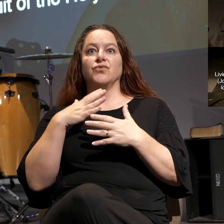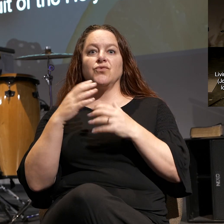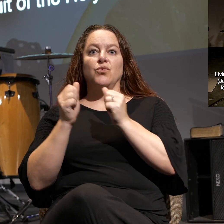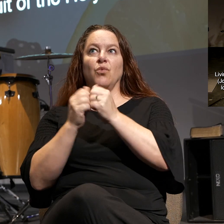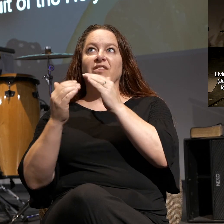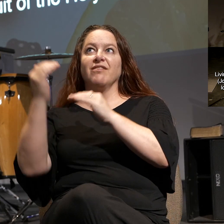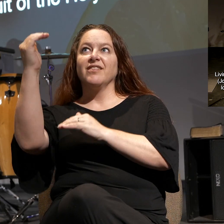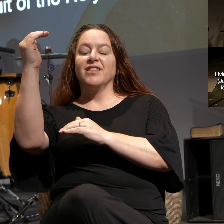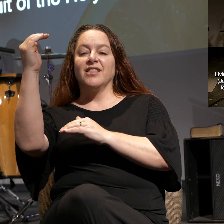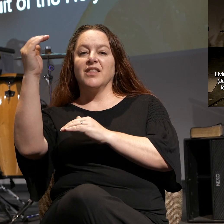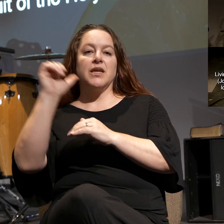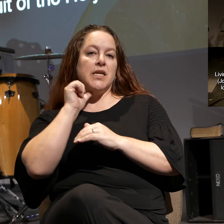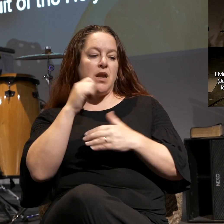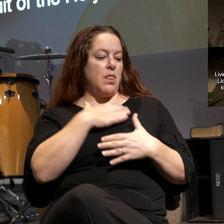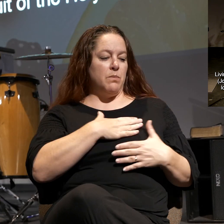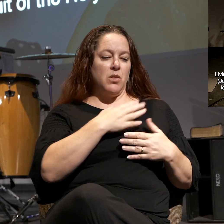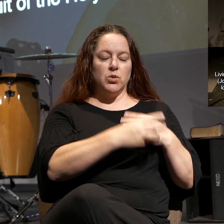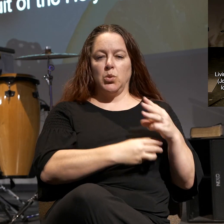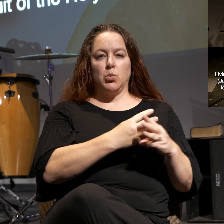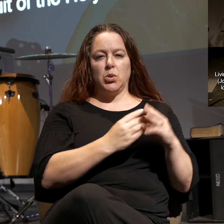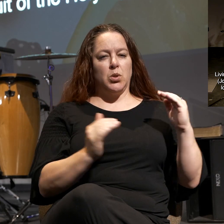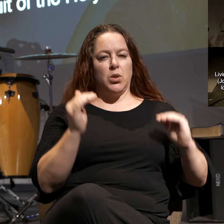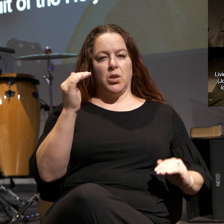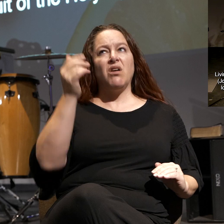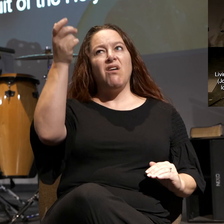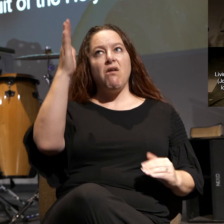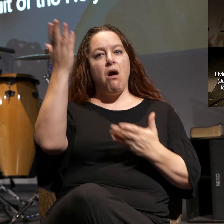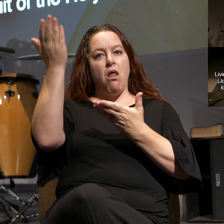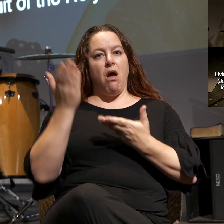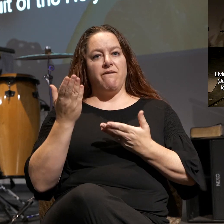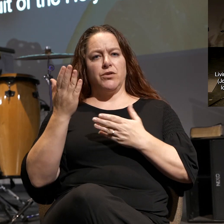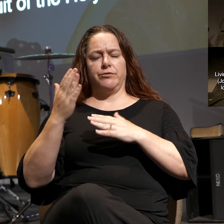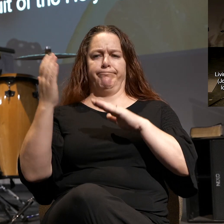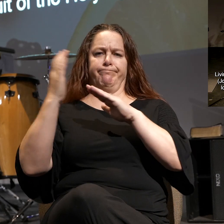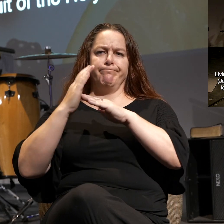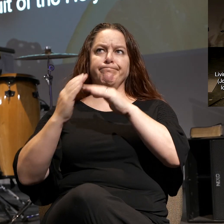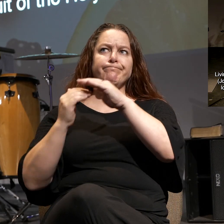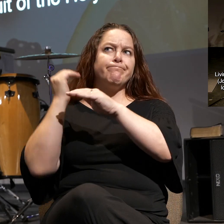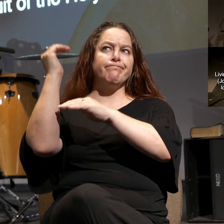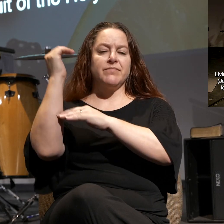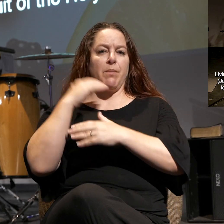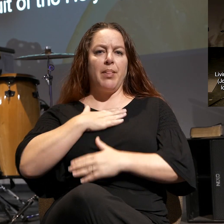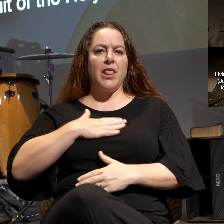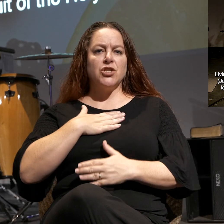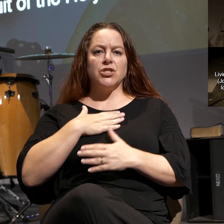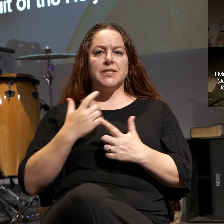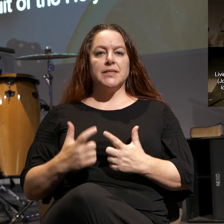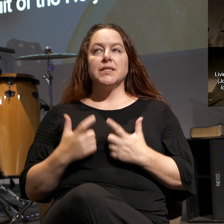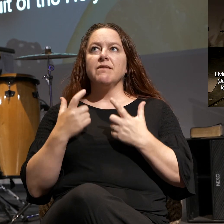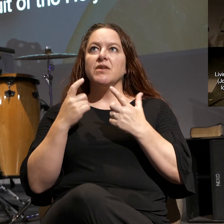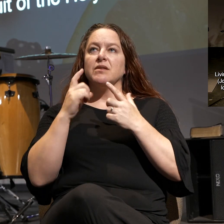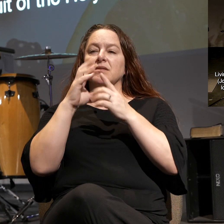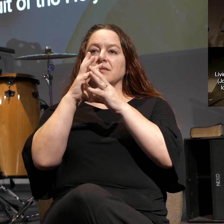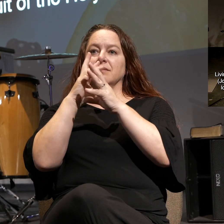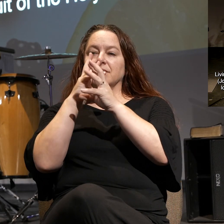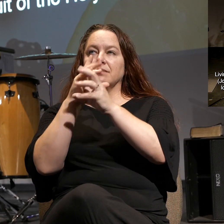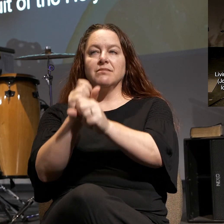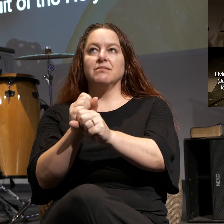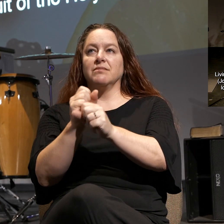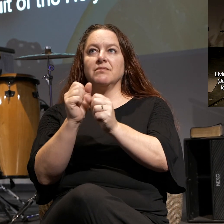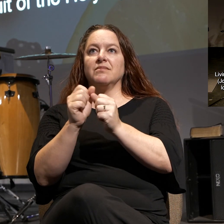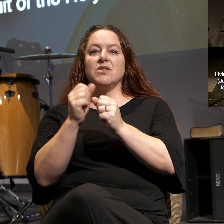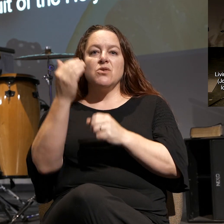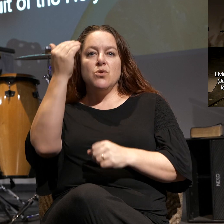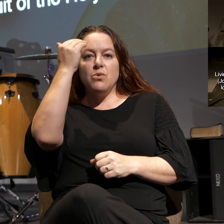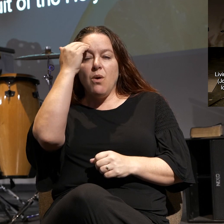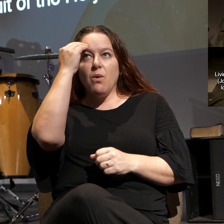the inferior pleasures of this world. God offers us superior pleasures. It is living fascinated in the superior pleasures of